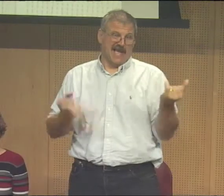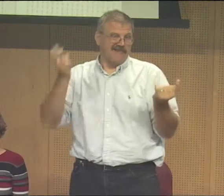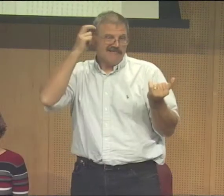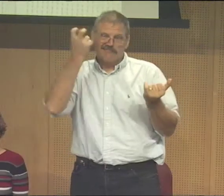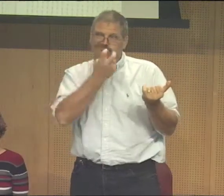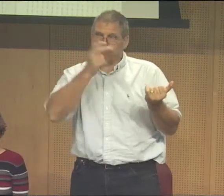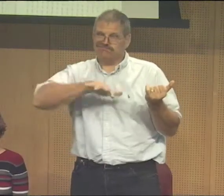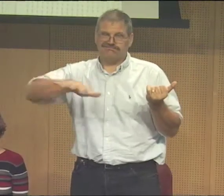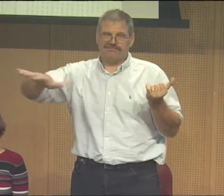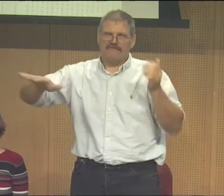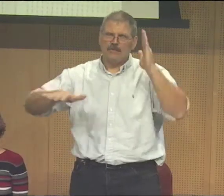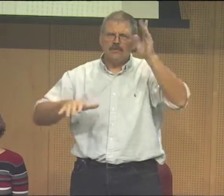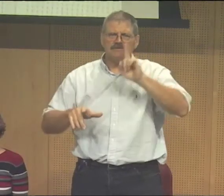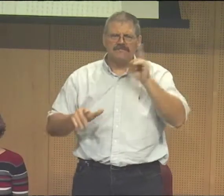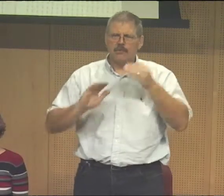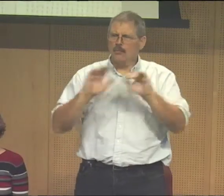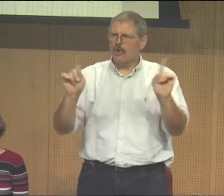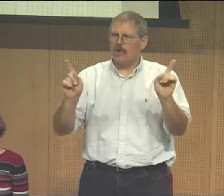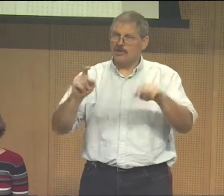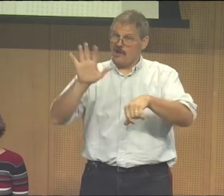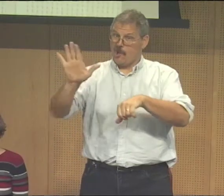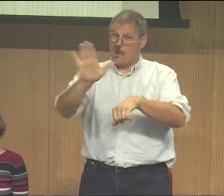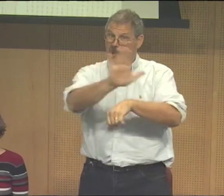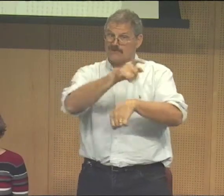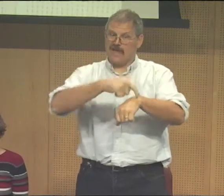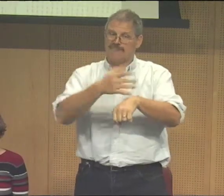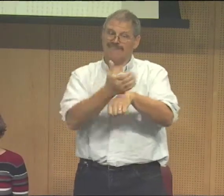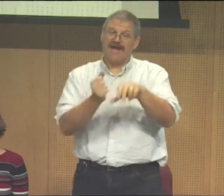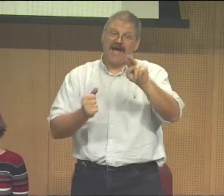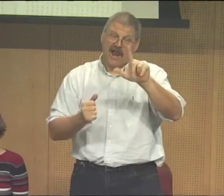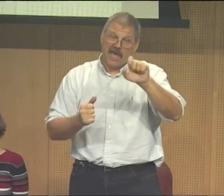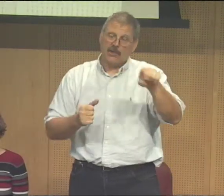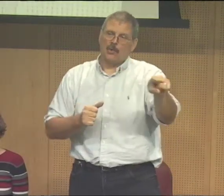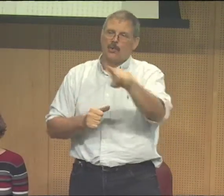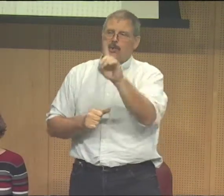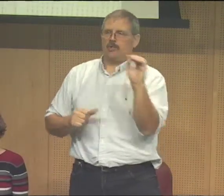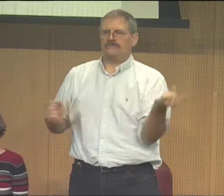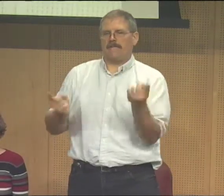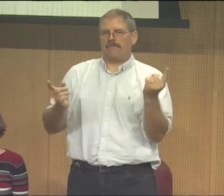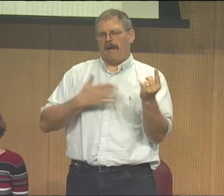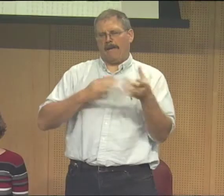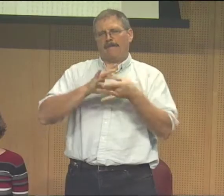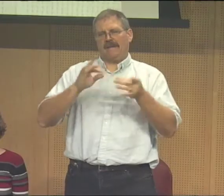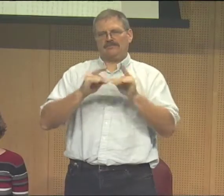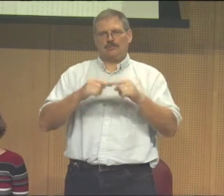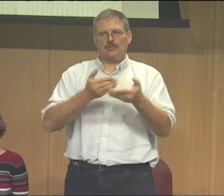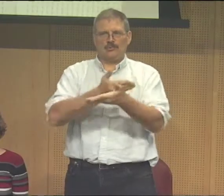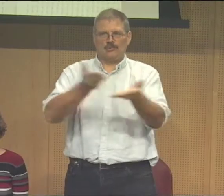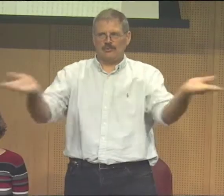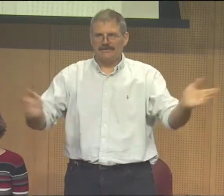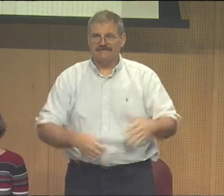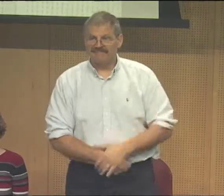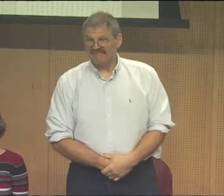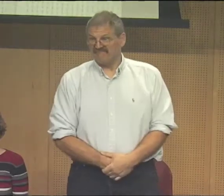retains control all the way to the cochlear implants and hearing aids. And unless you do something, this is my message,